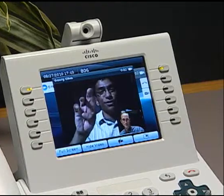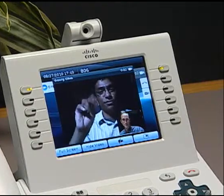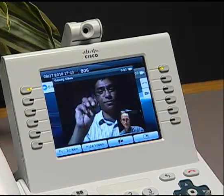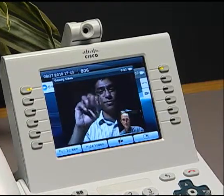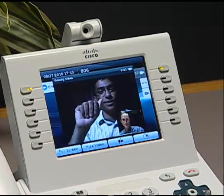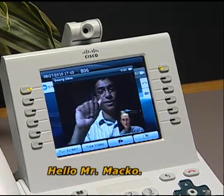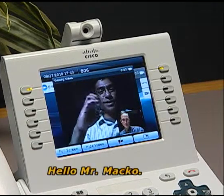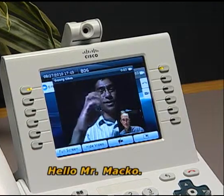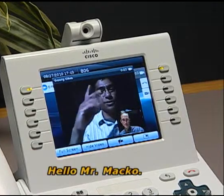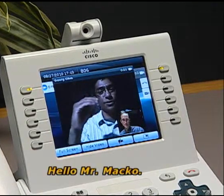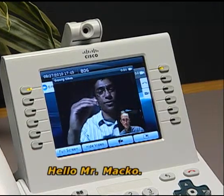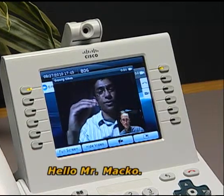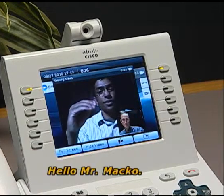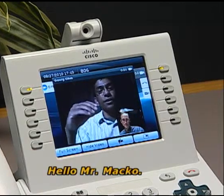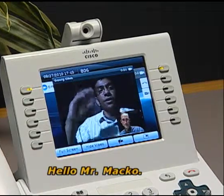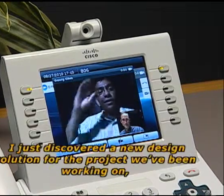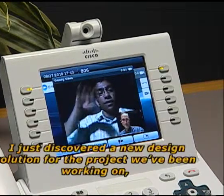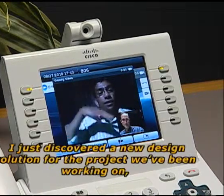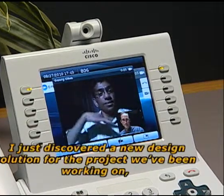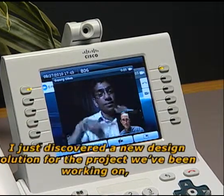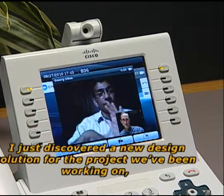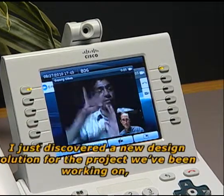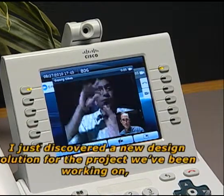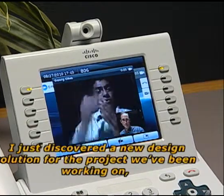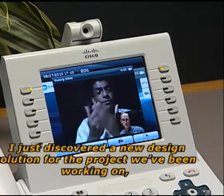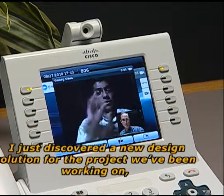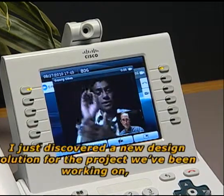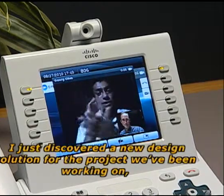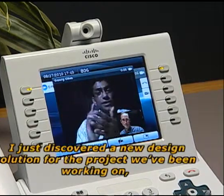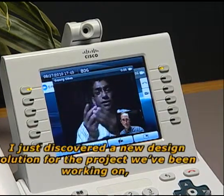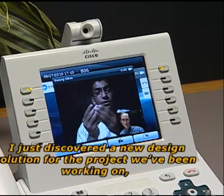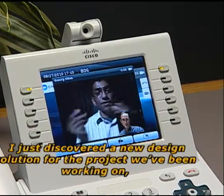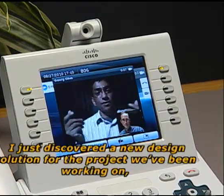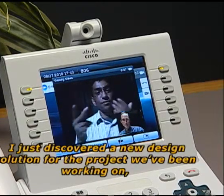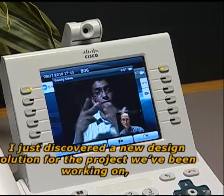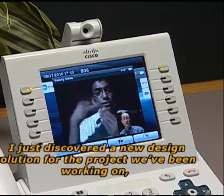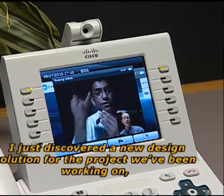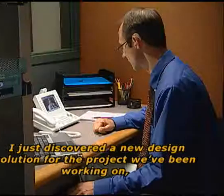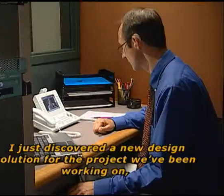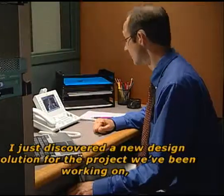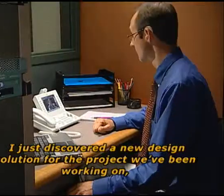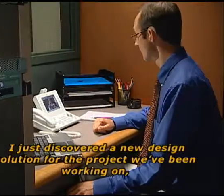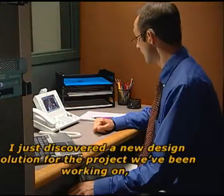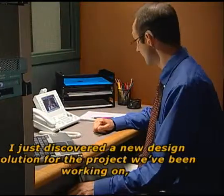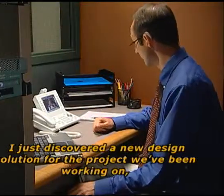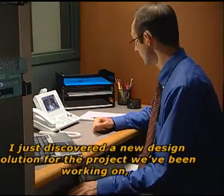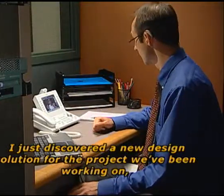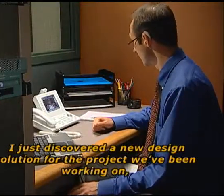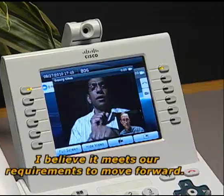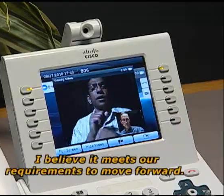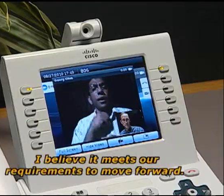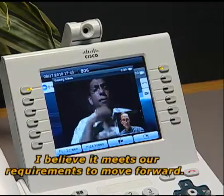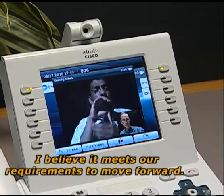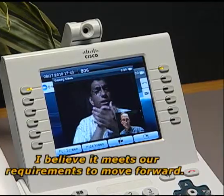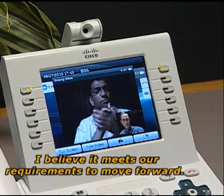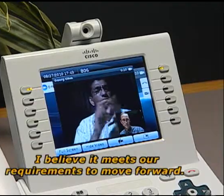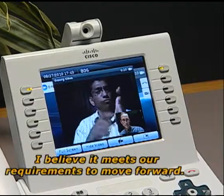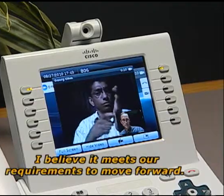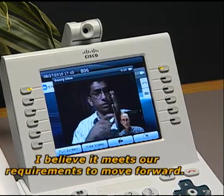Hello. Hello, Mr. Mako. I just discovered a new design solution for the project we've been working on. I believe it meets